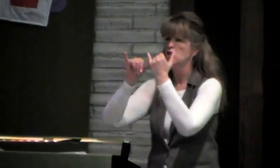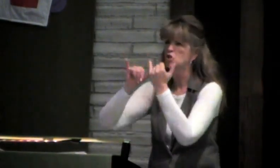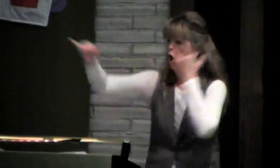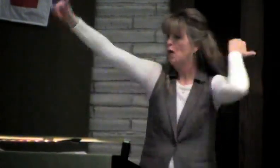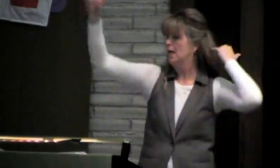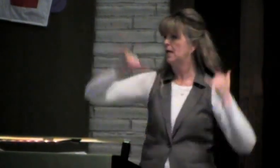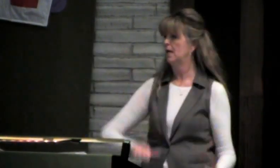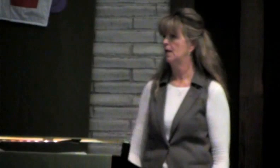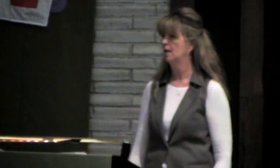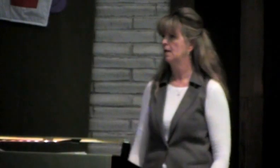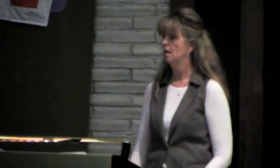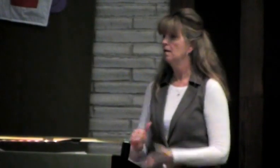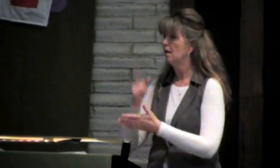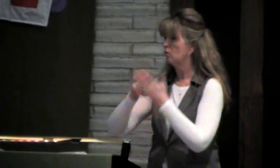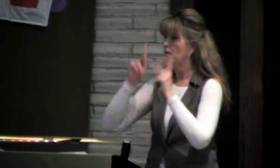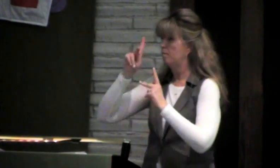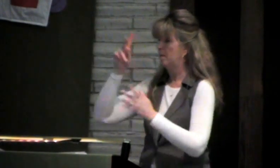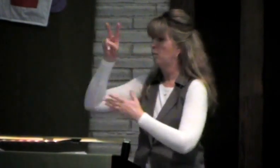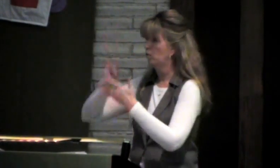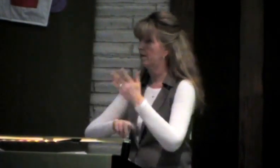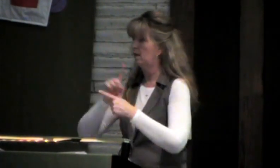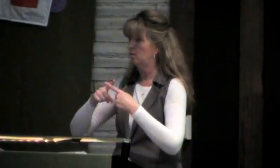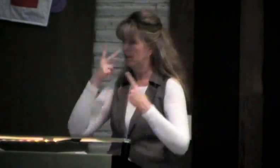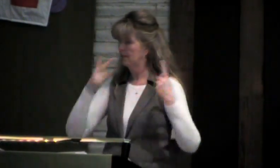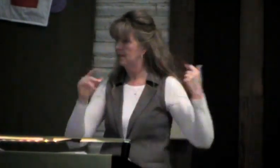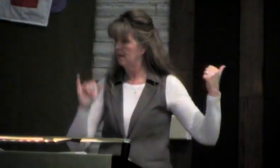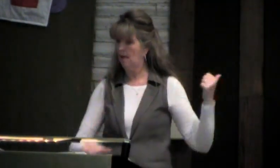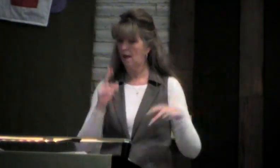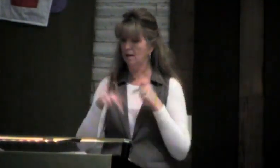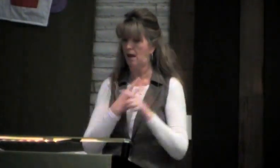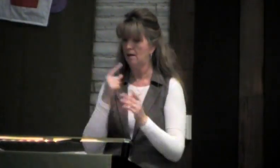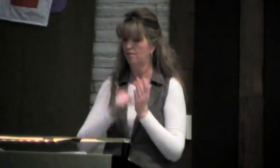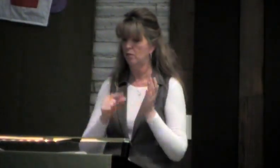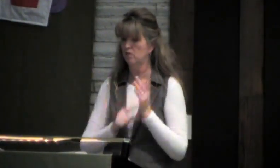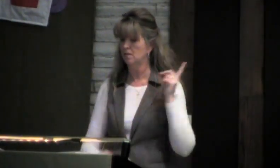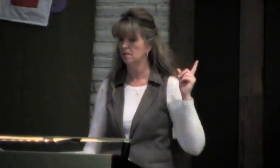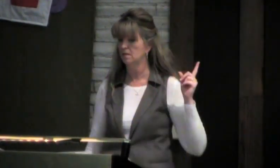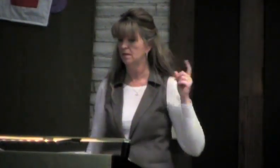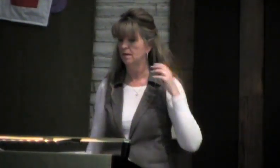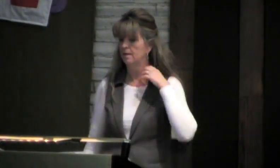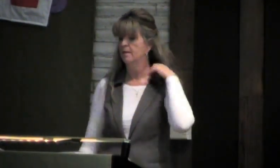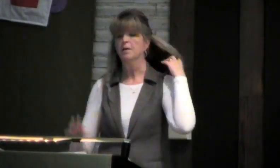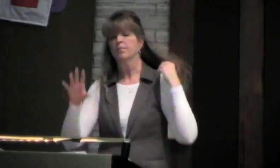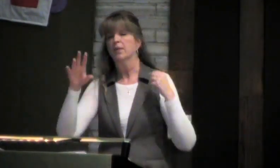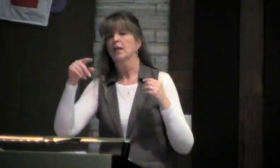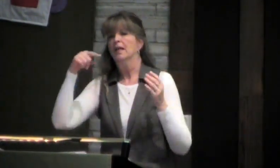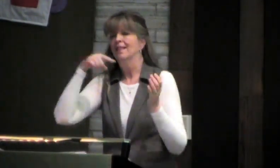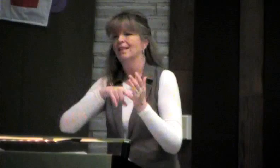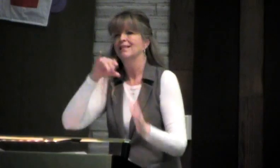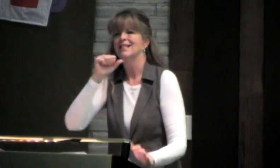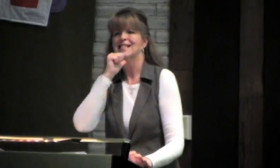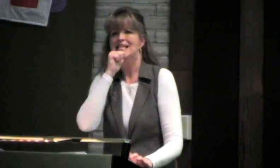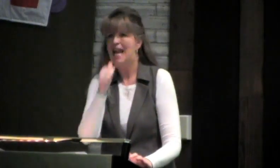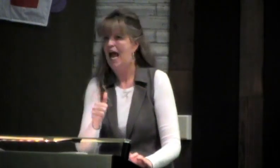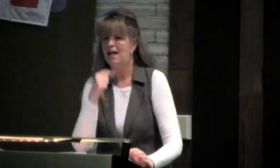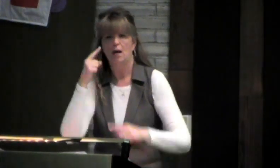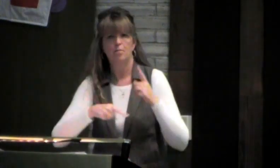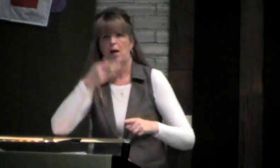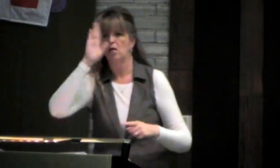pain for eternity. That's what people read into this when they read this type of verse. But this